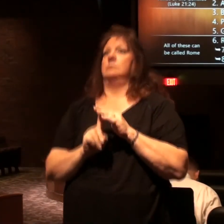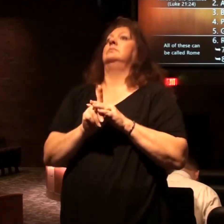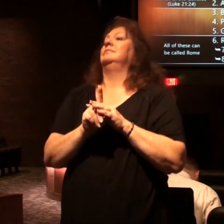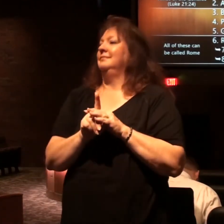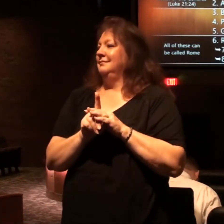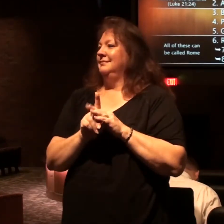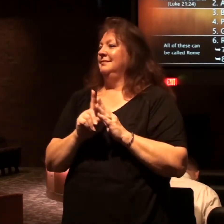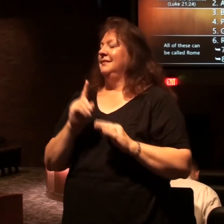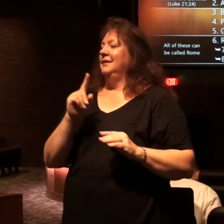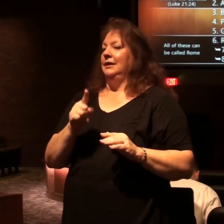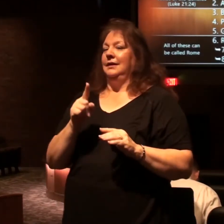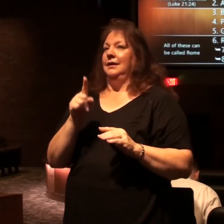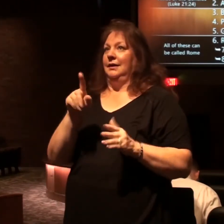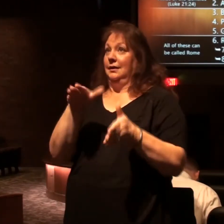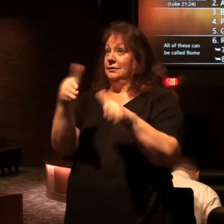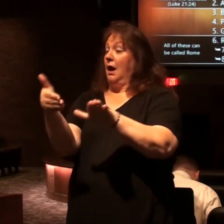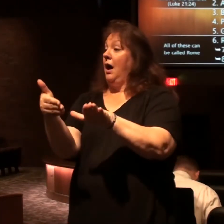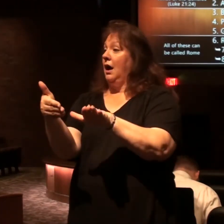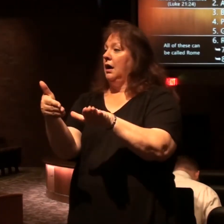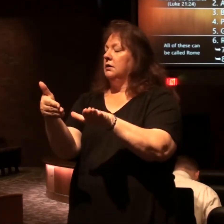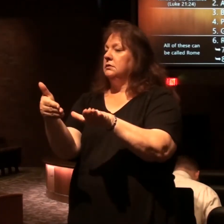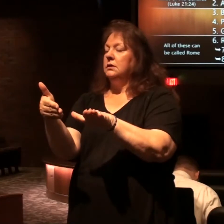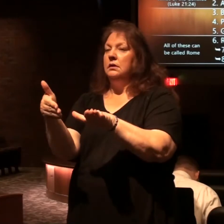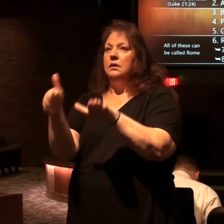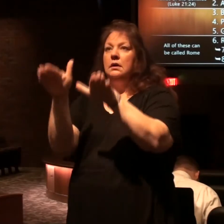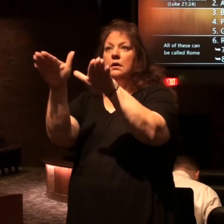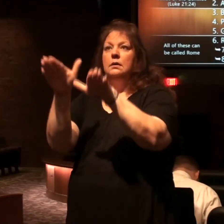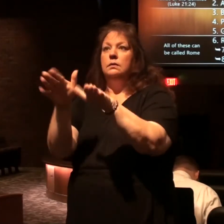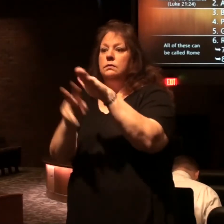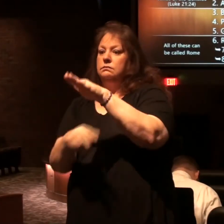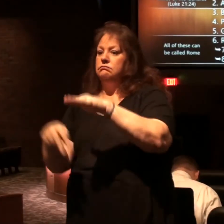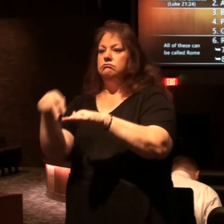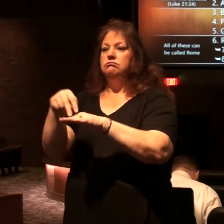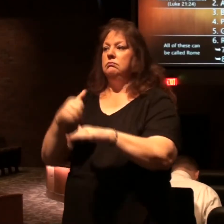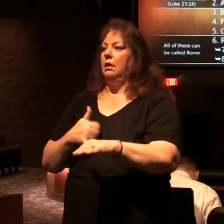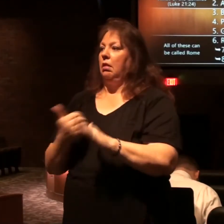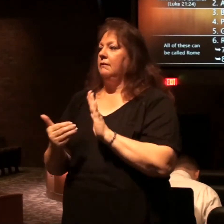this head is killed and then miraculously raised to life